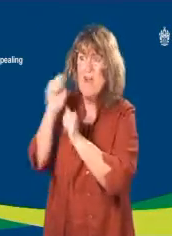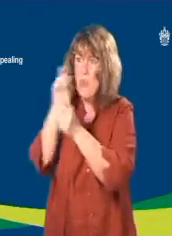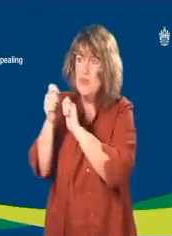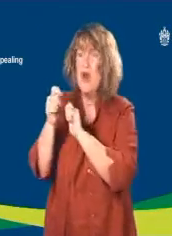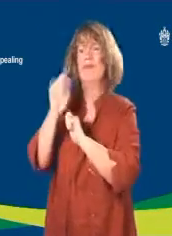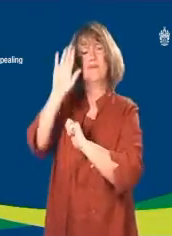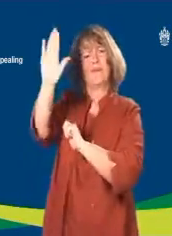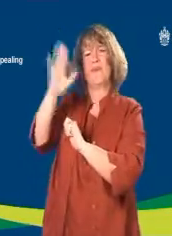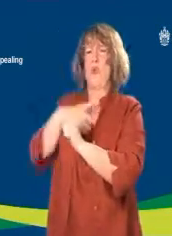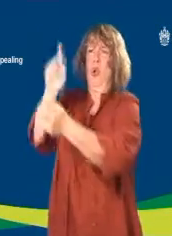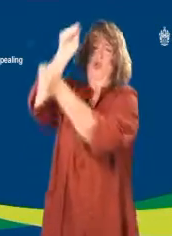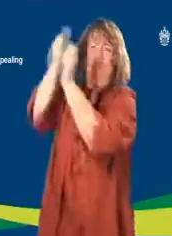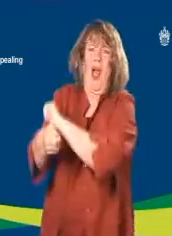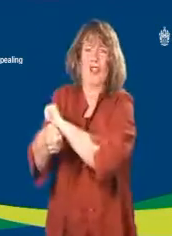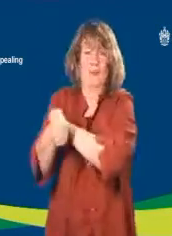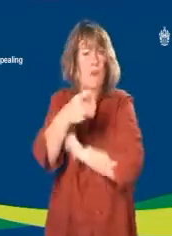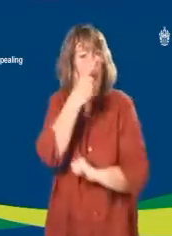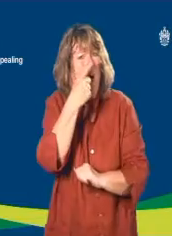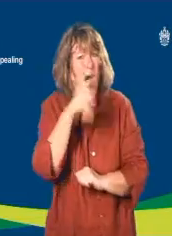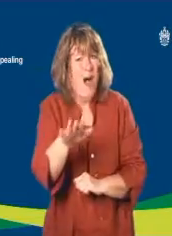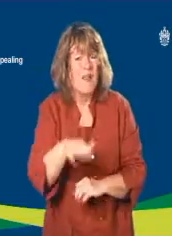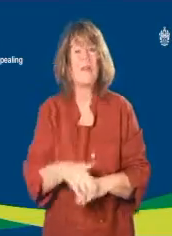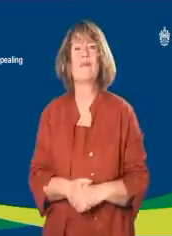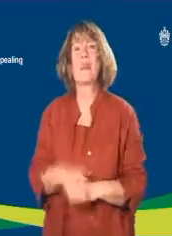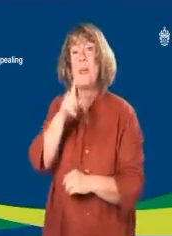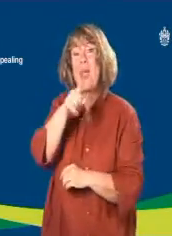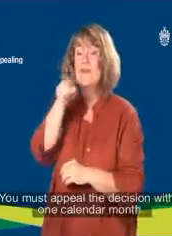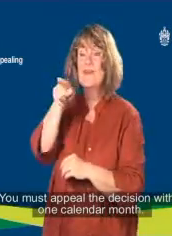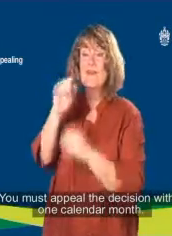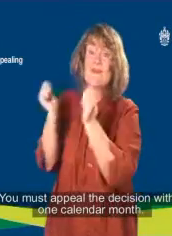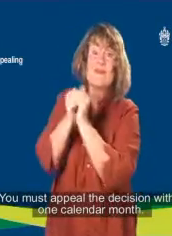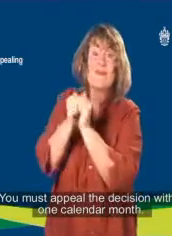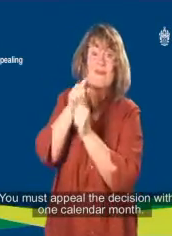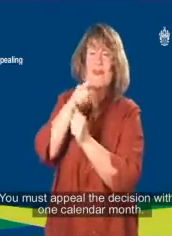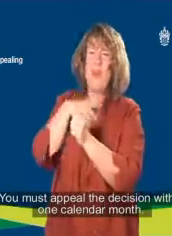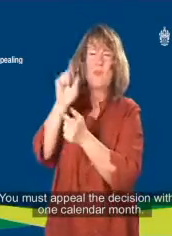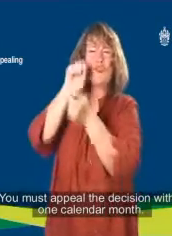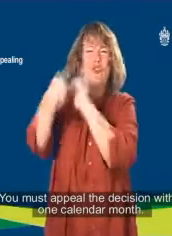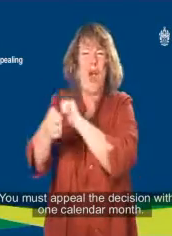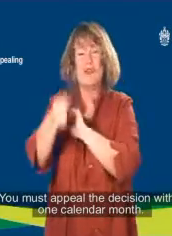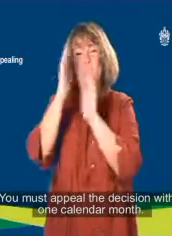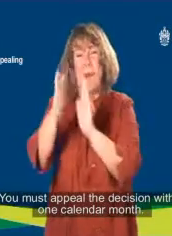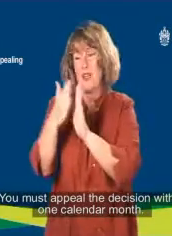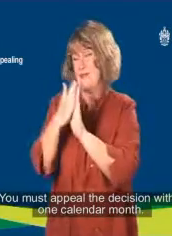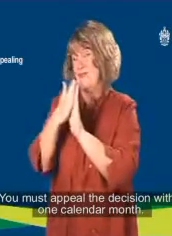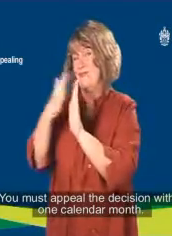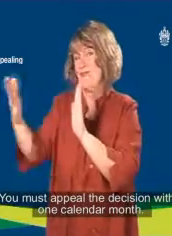still You must appeal the decision within one calendar month